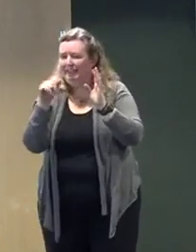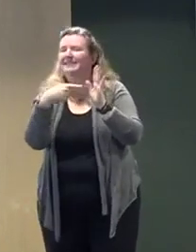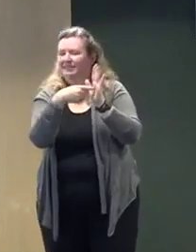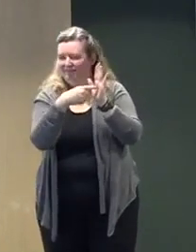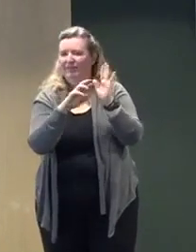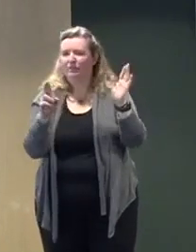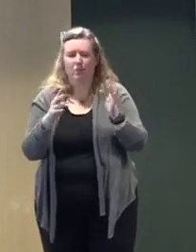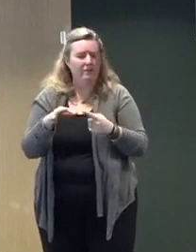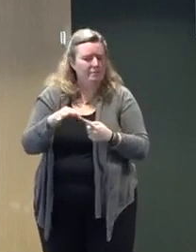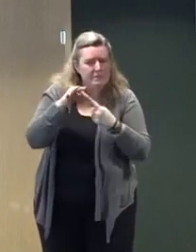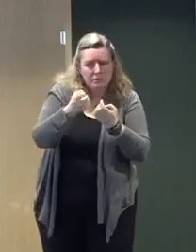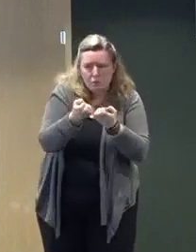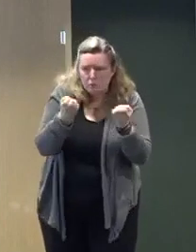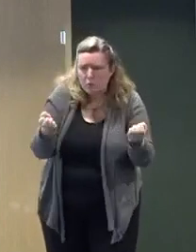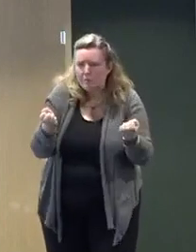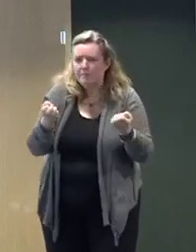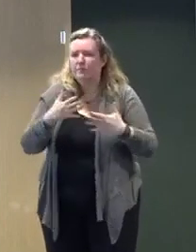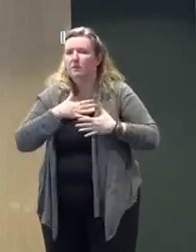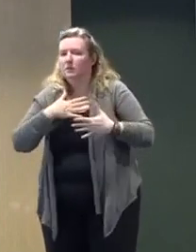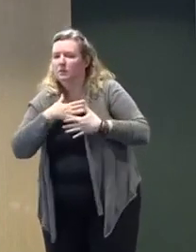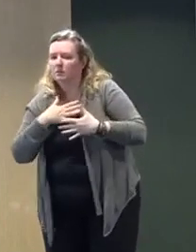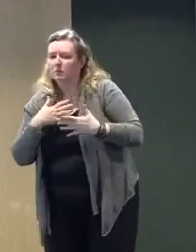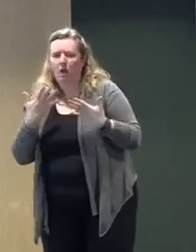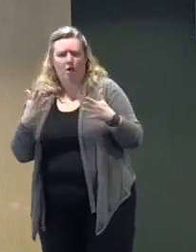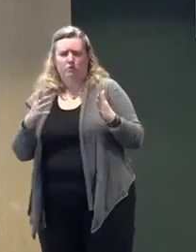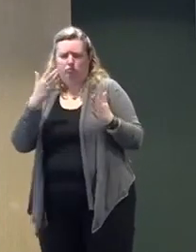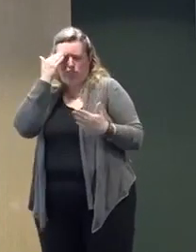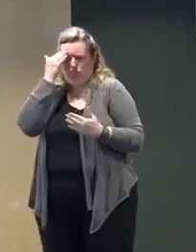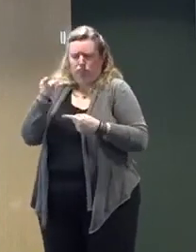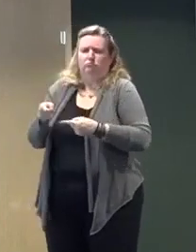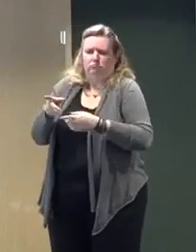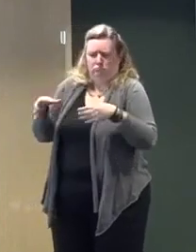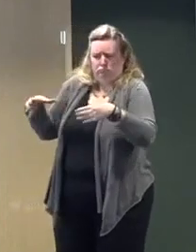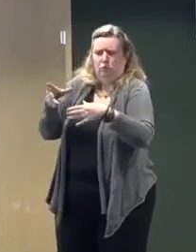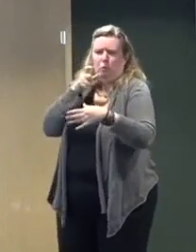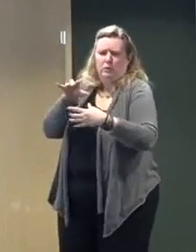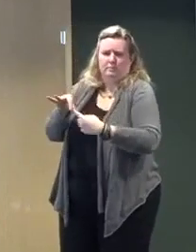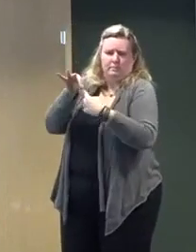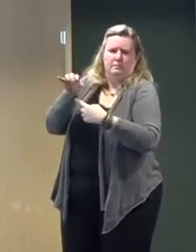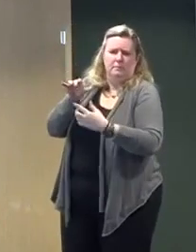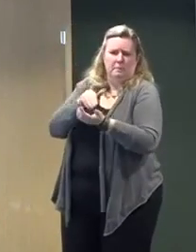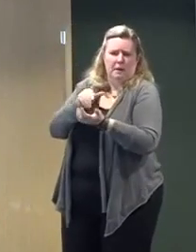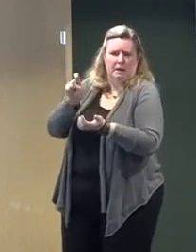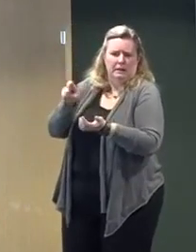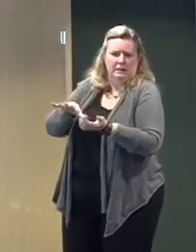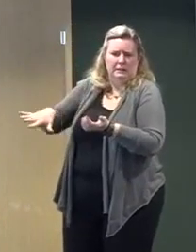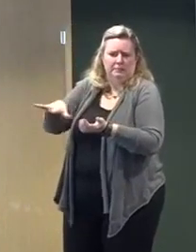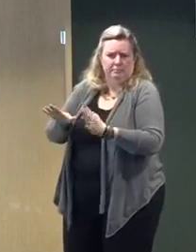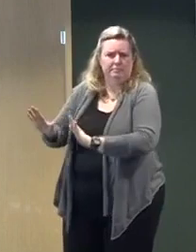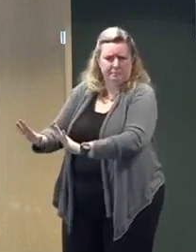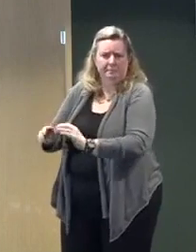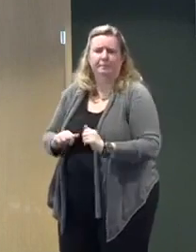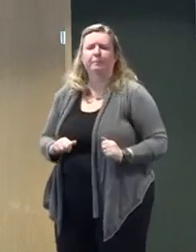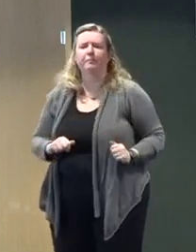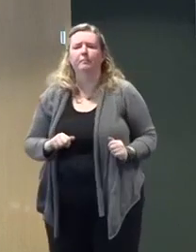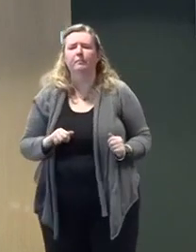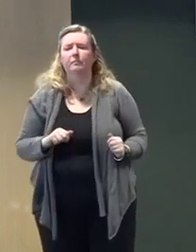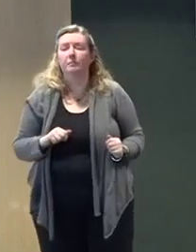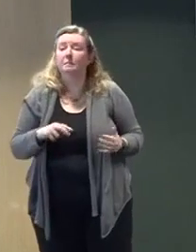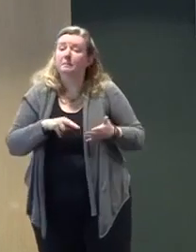that sort, that should be on the list of their utility provider. So they will be the first